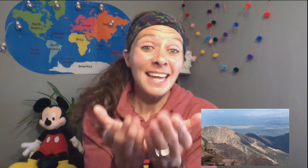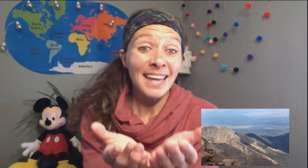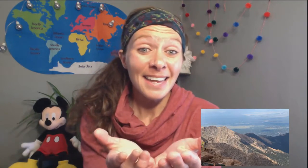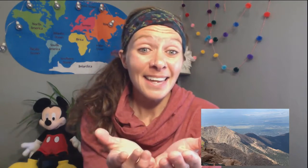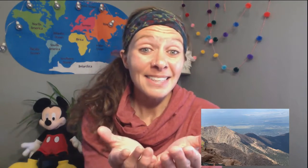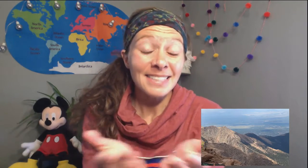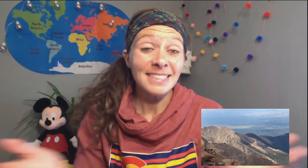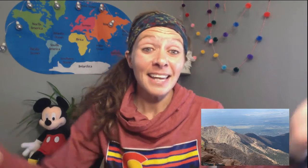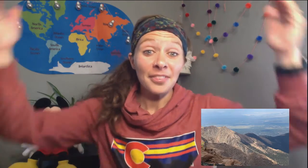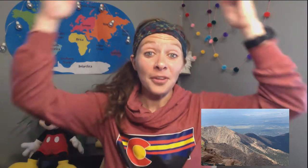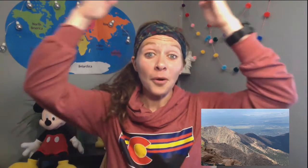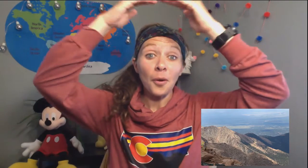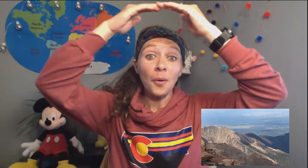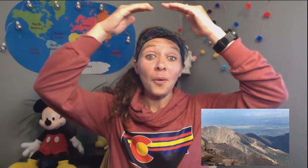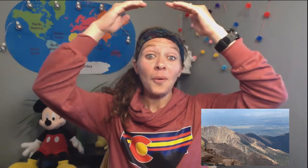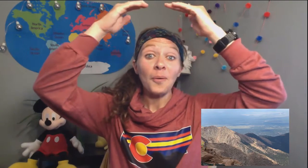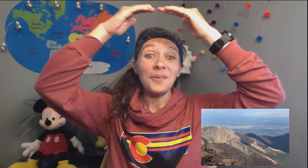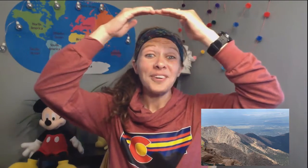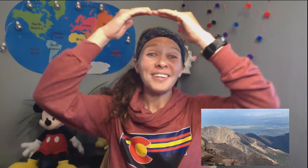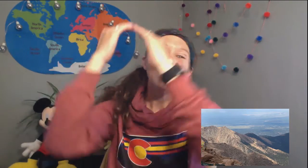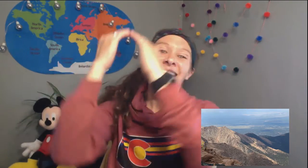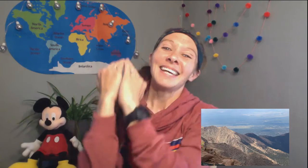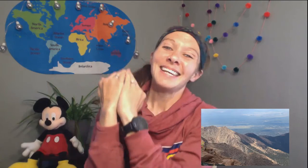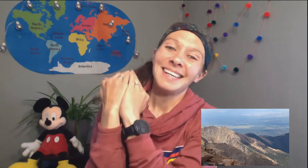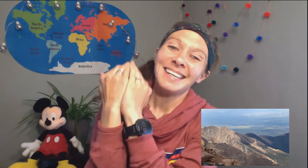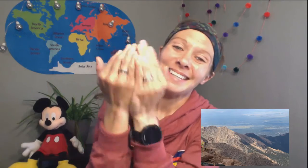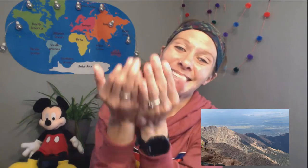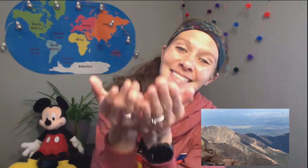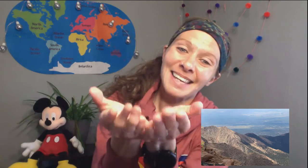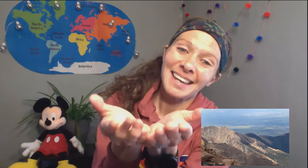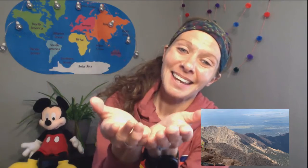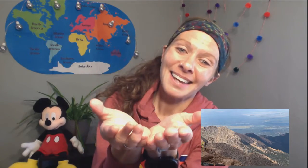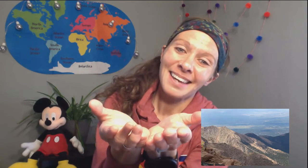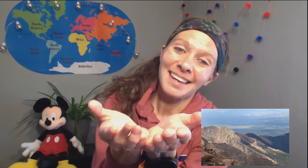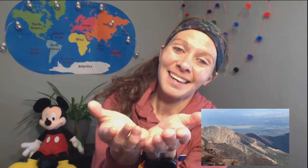hands, he's got the whole world in his hands.